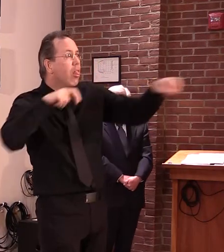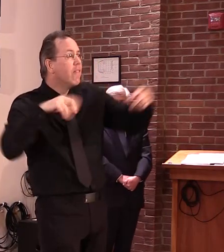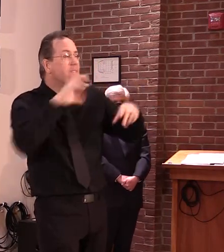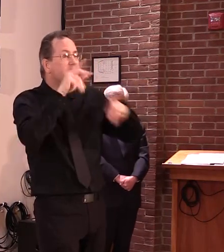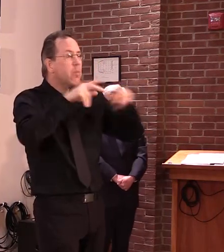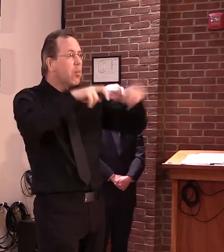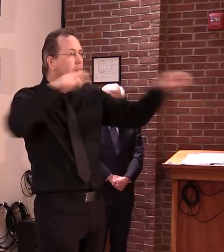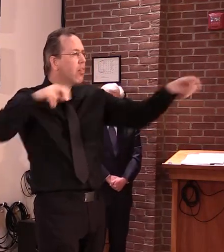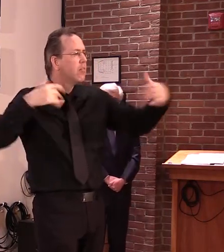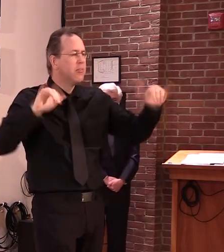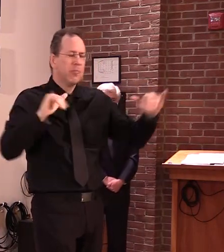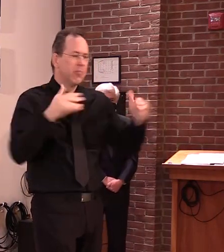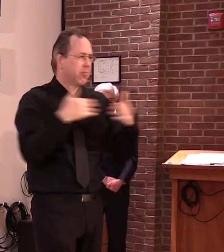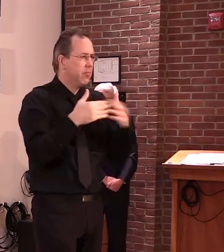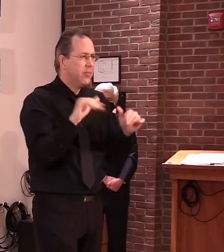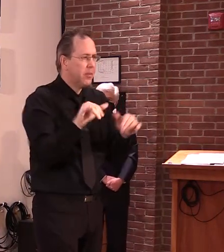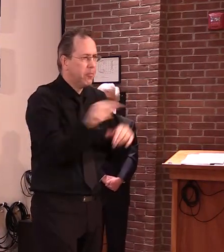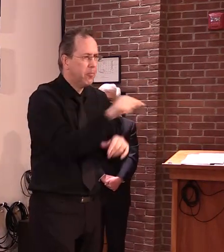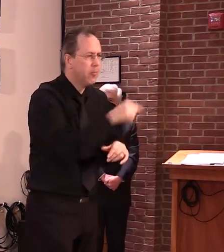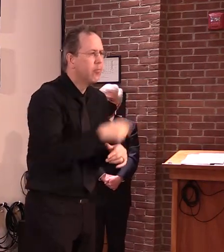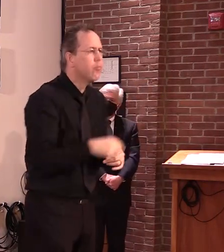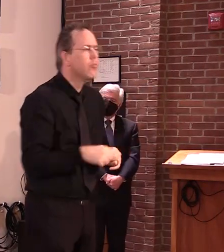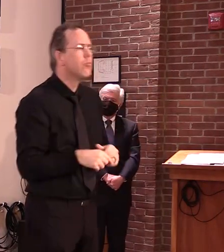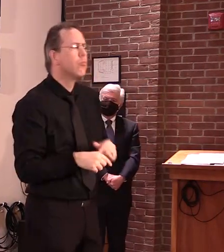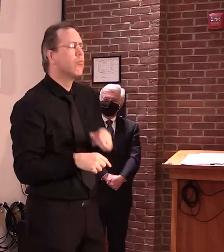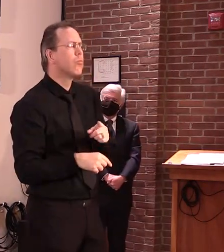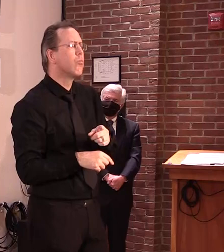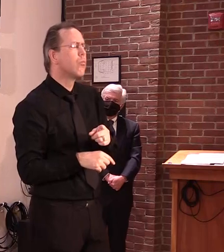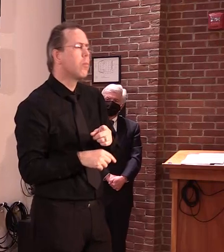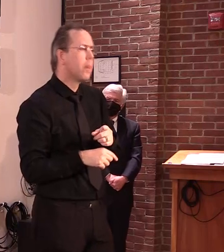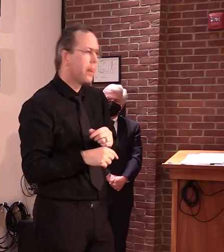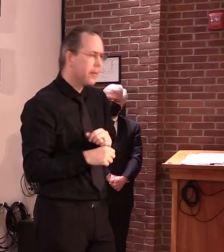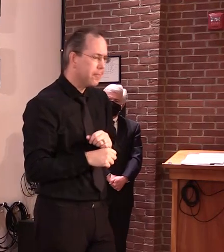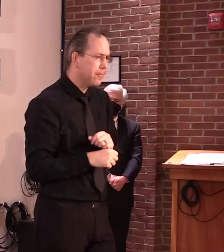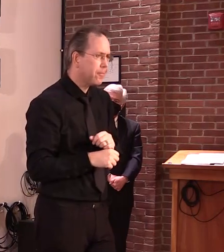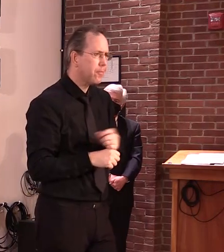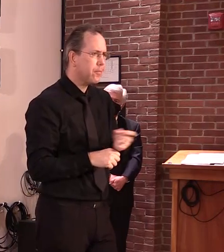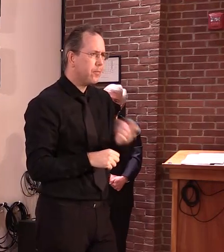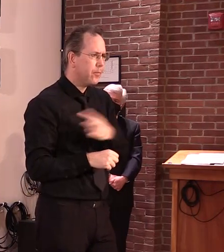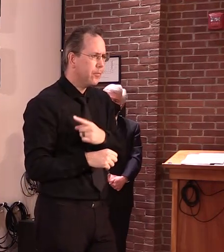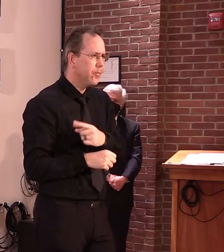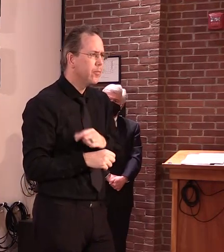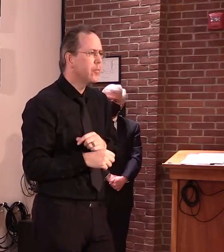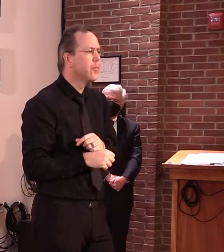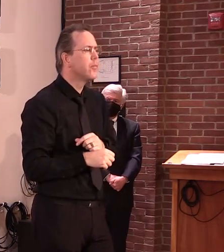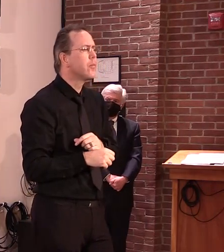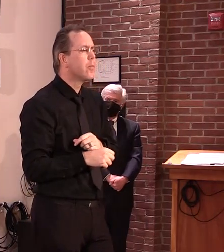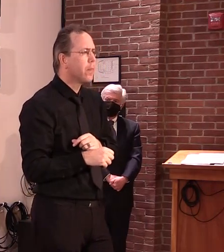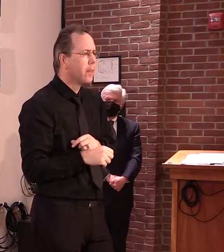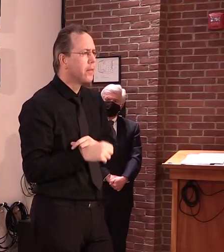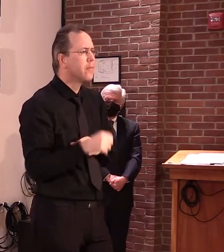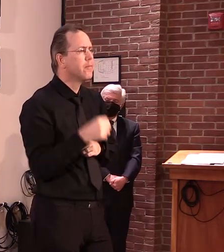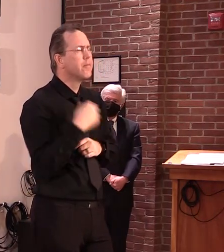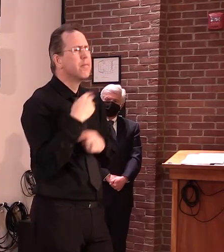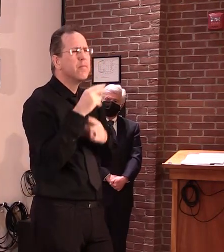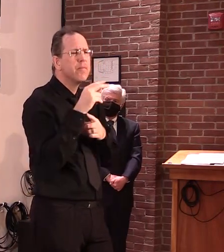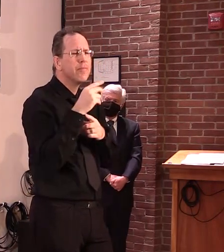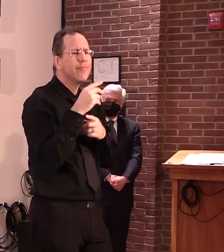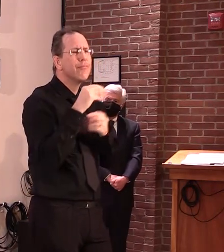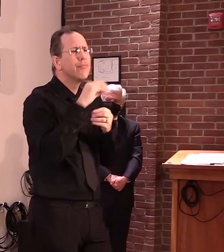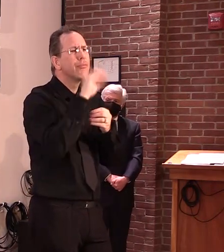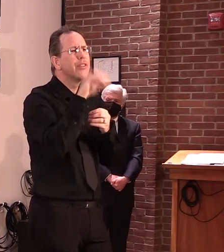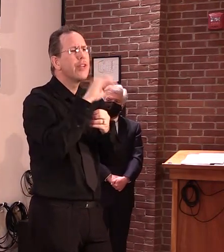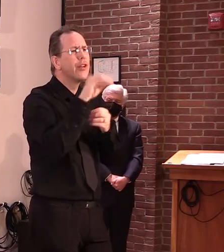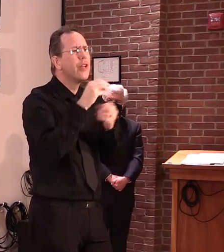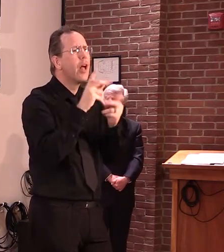is 25% of the capacity of the building? Well, that's what we're considering. That's what we're doing for retail, for instance, because it's very difficult because they're